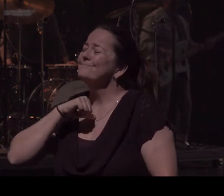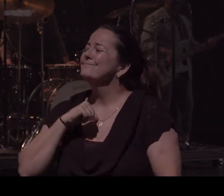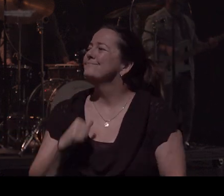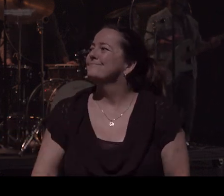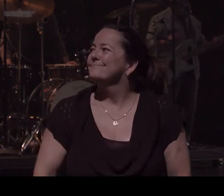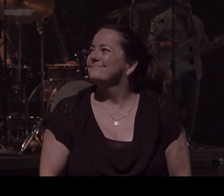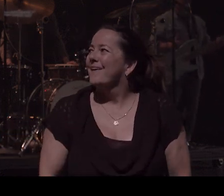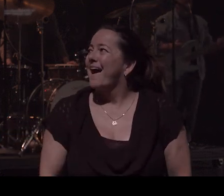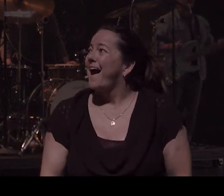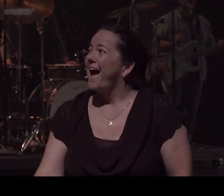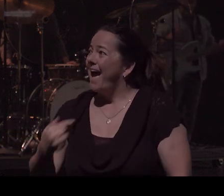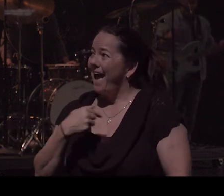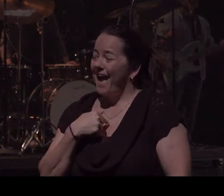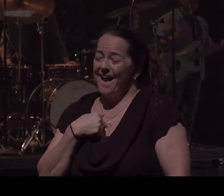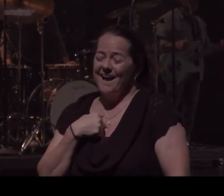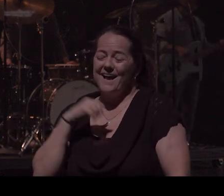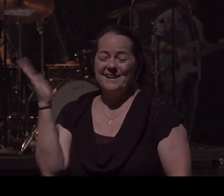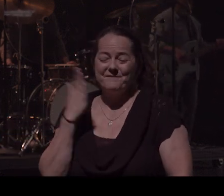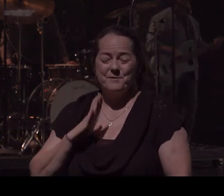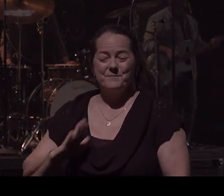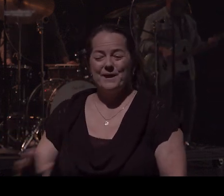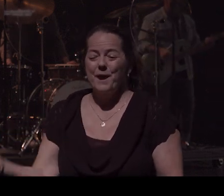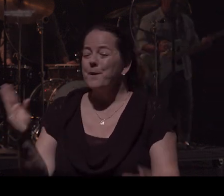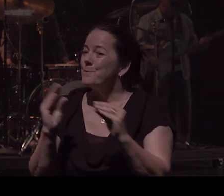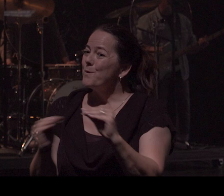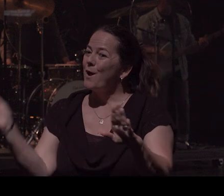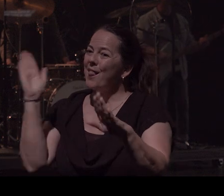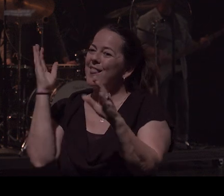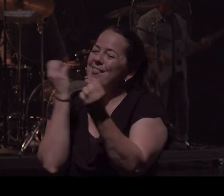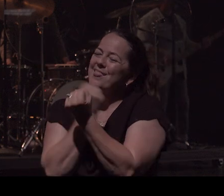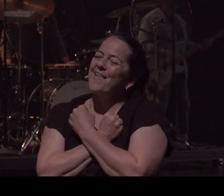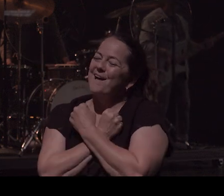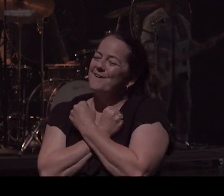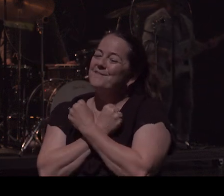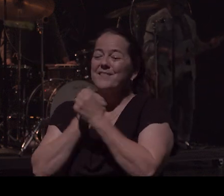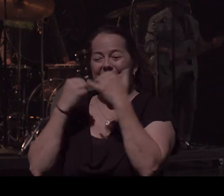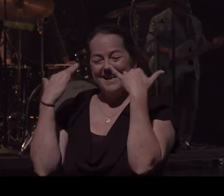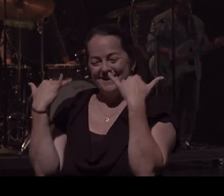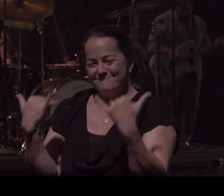I'll never be more loved than I am right now, no